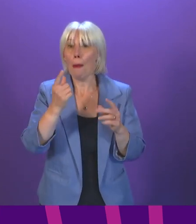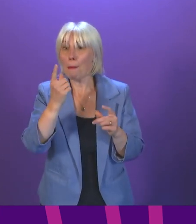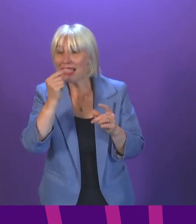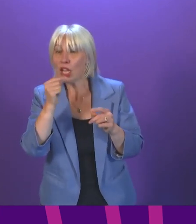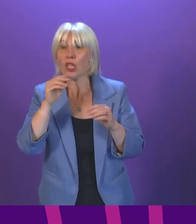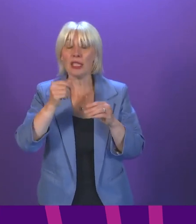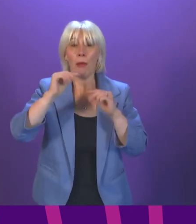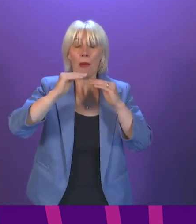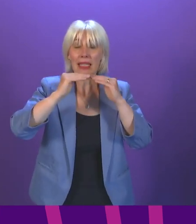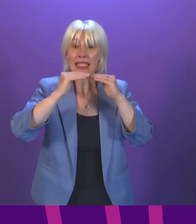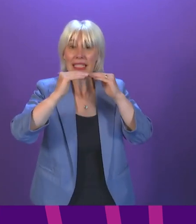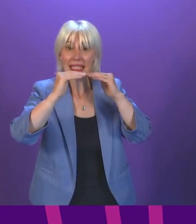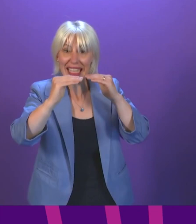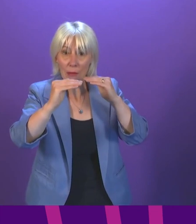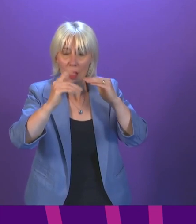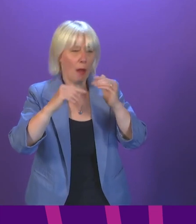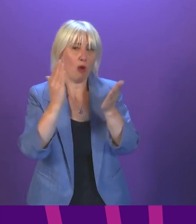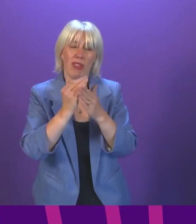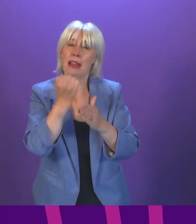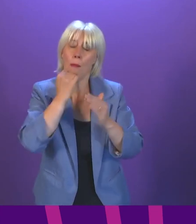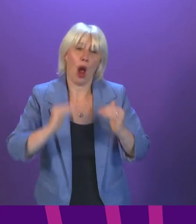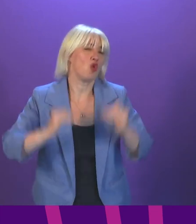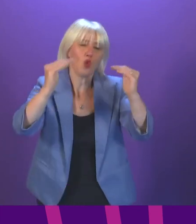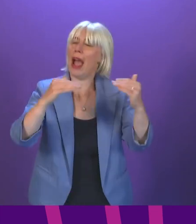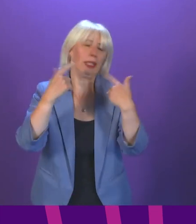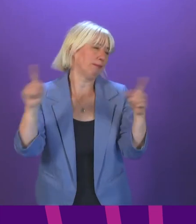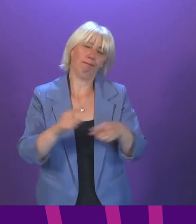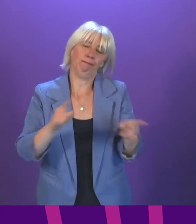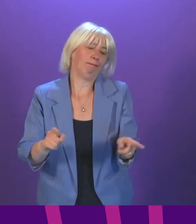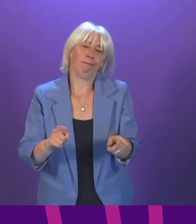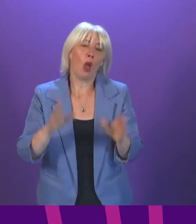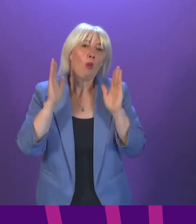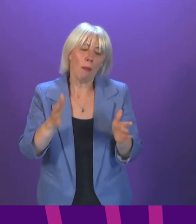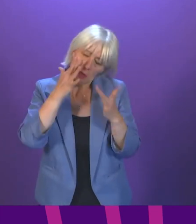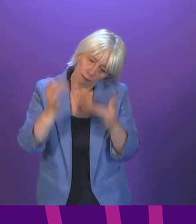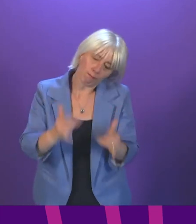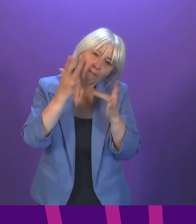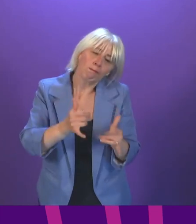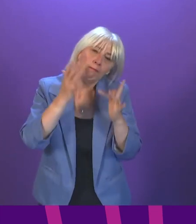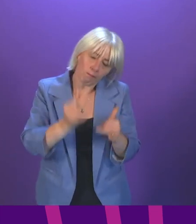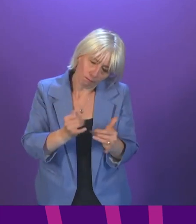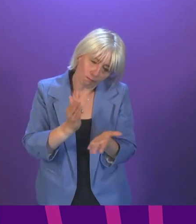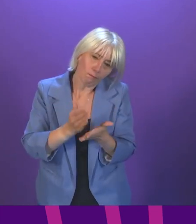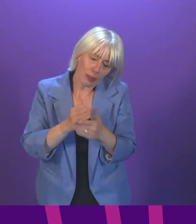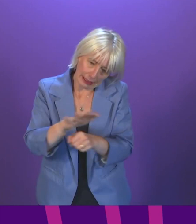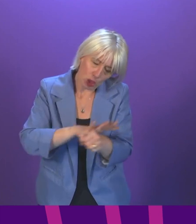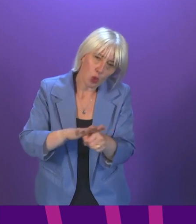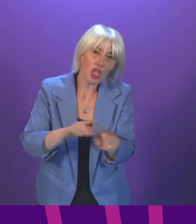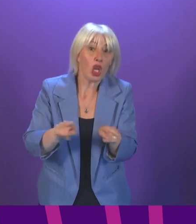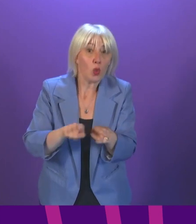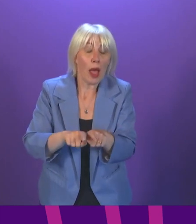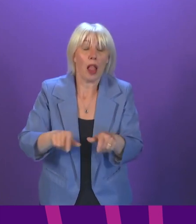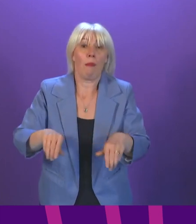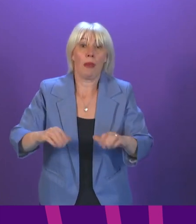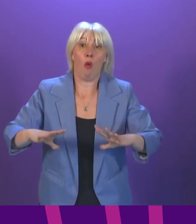stabilisation now remain far too high. So that's why we must continue to monitor the situation very closely and be prepared as